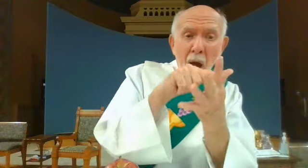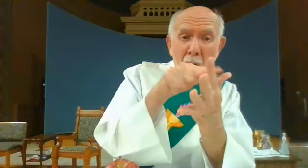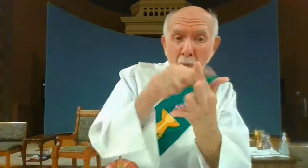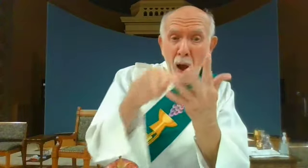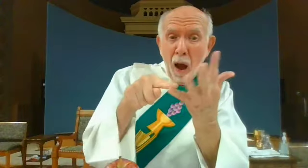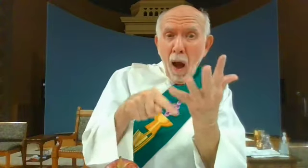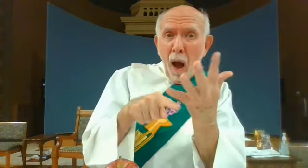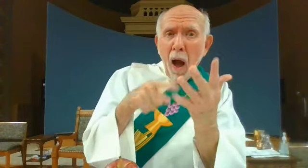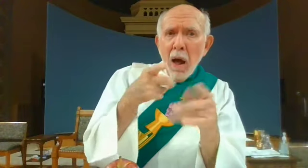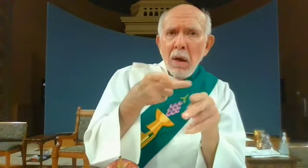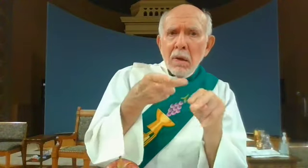with all of these